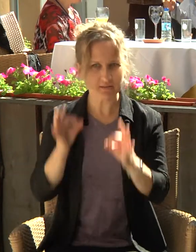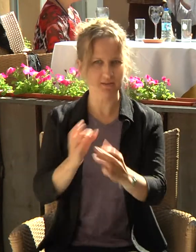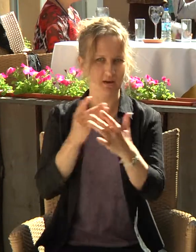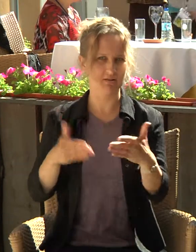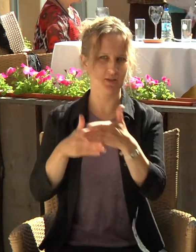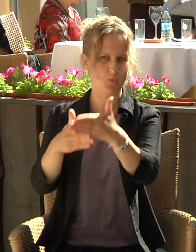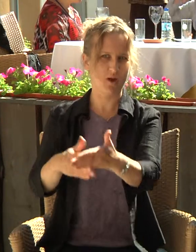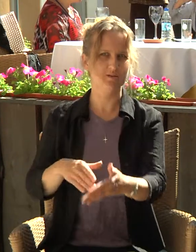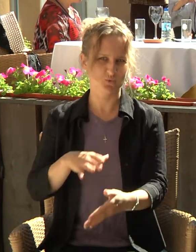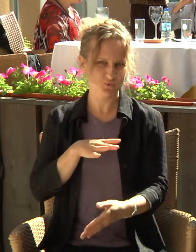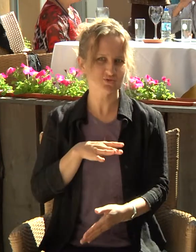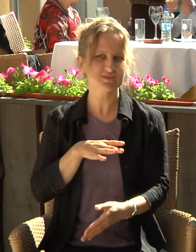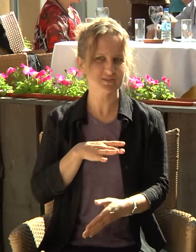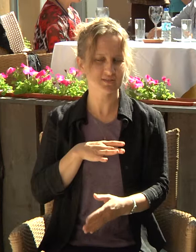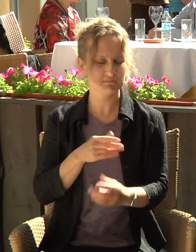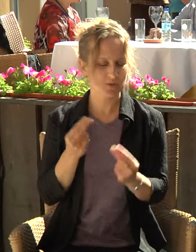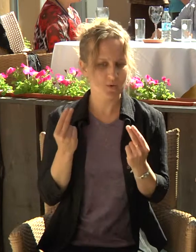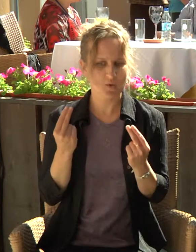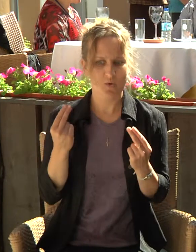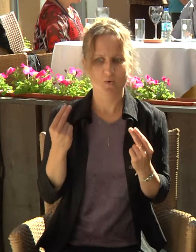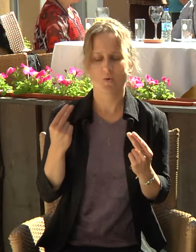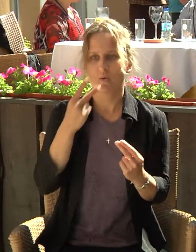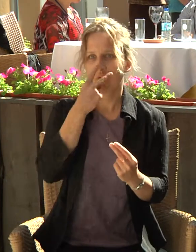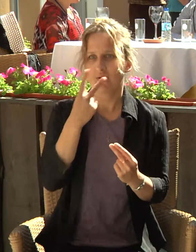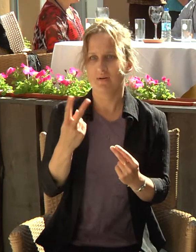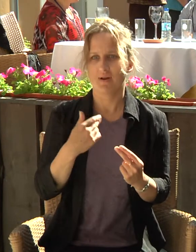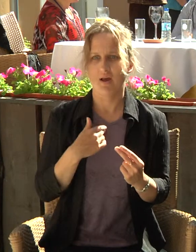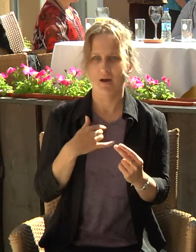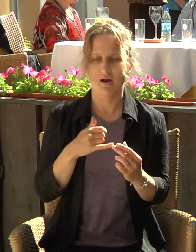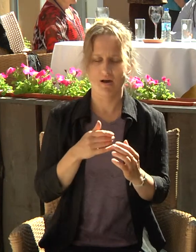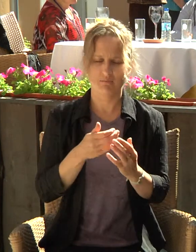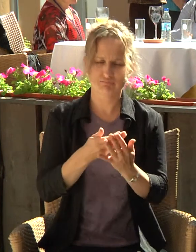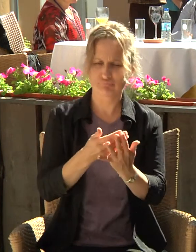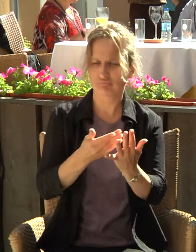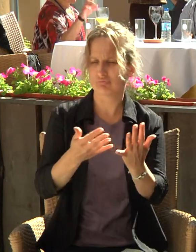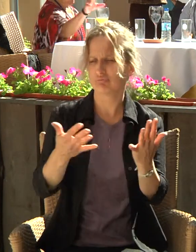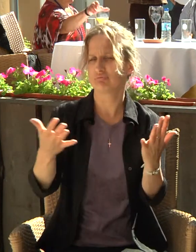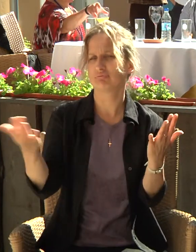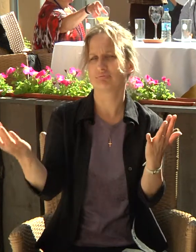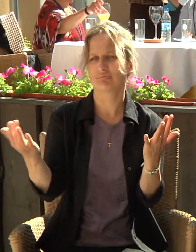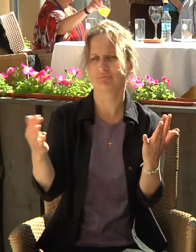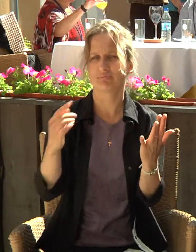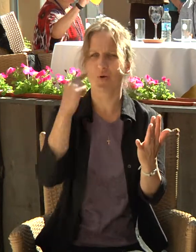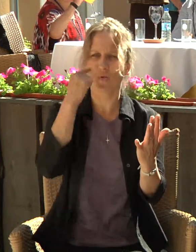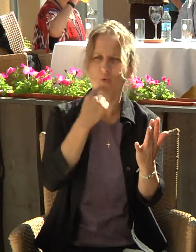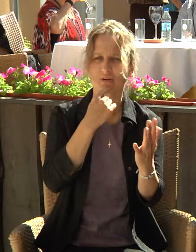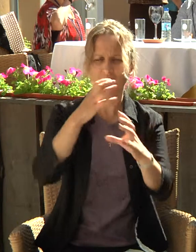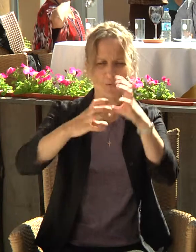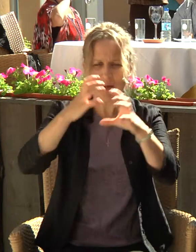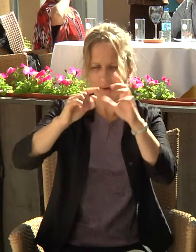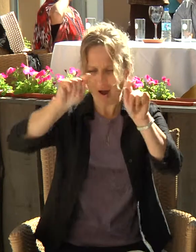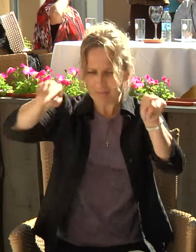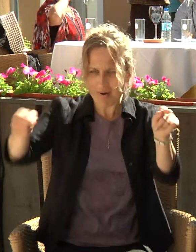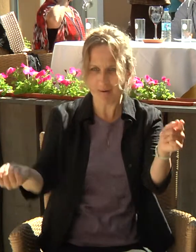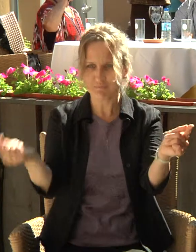It is great to see such a wide collection of deaf people from across the world